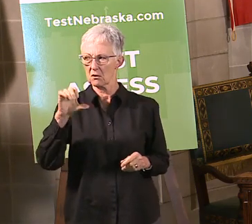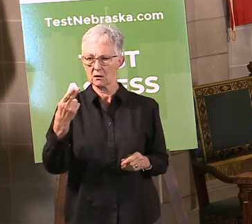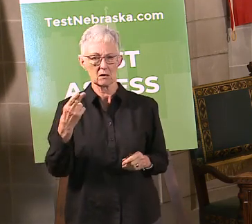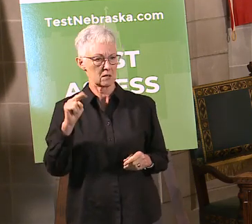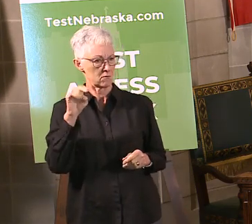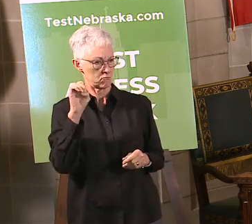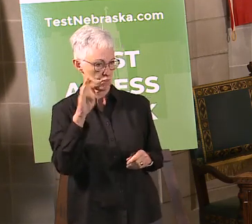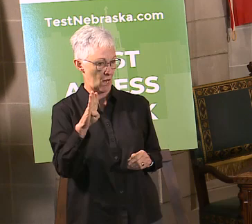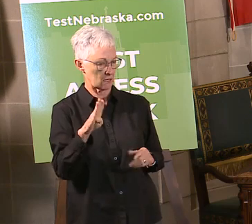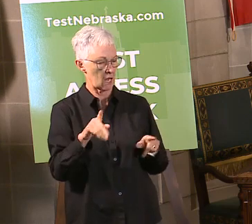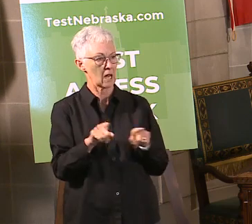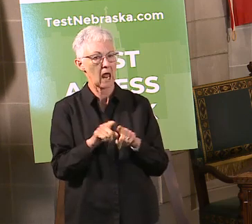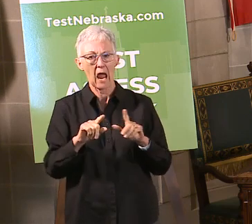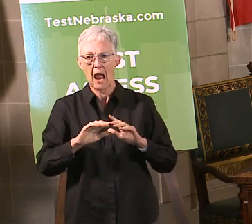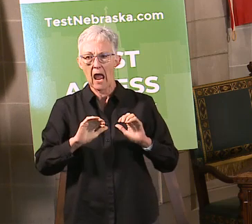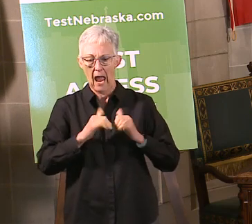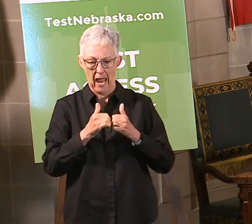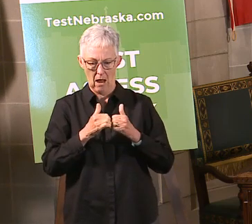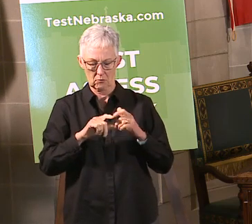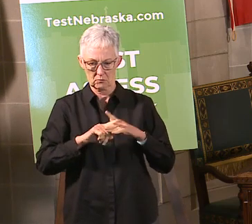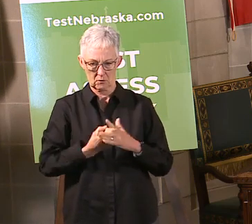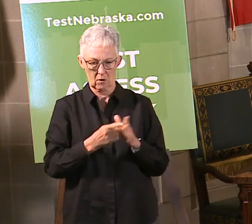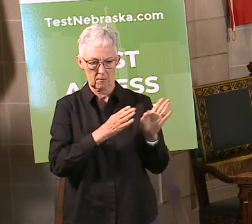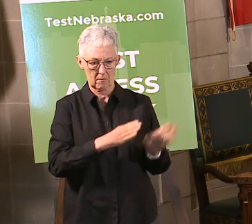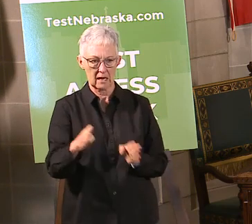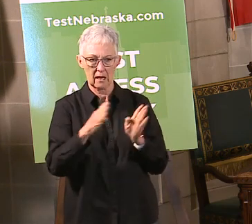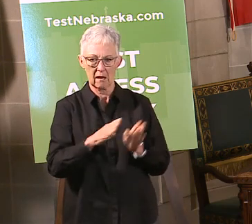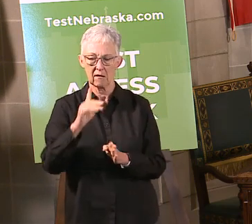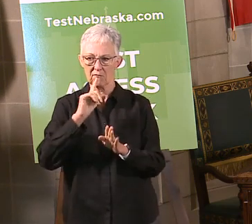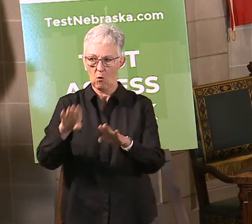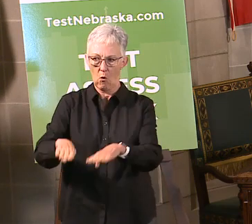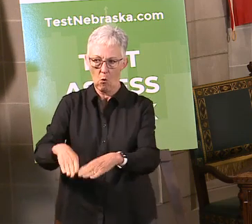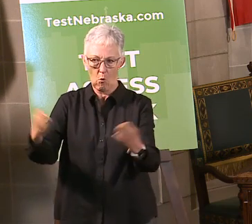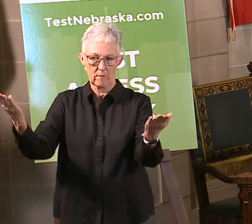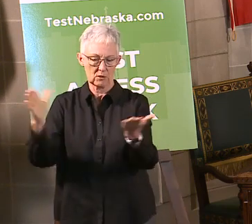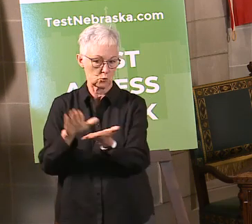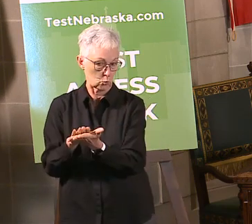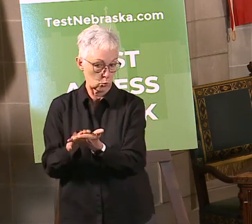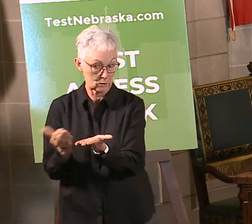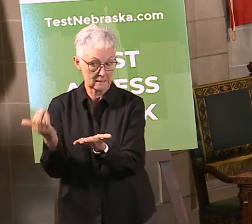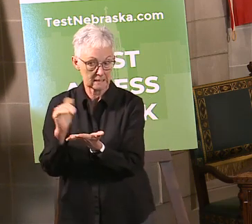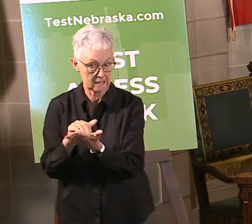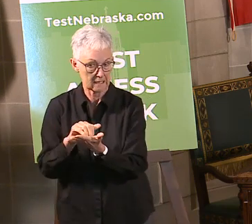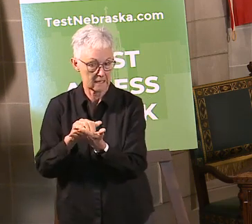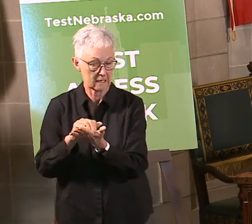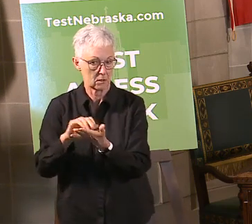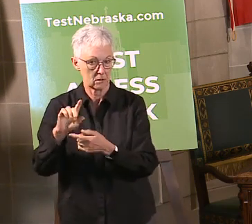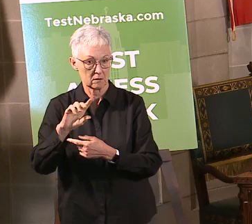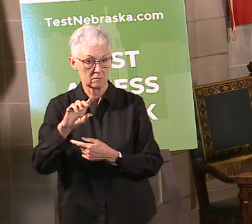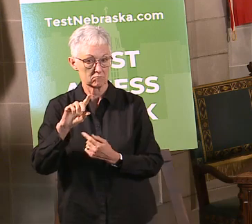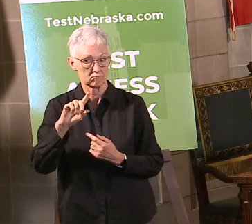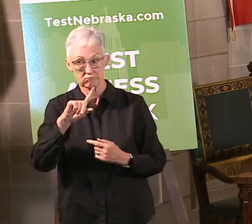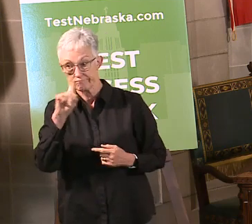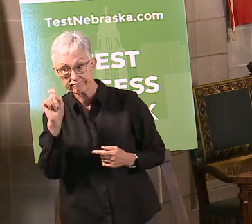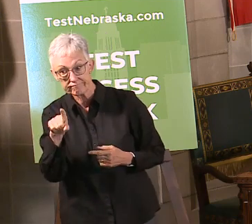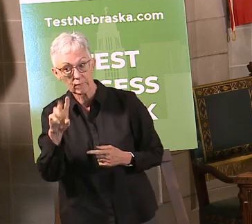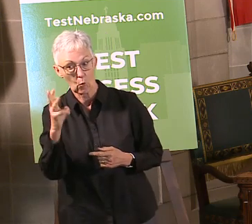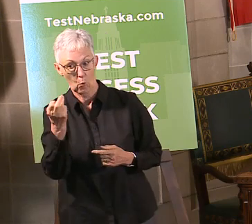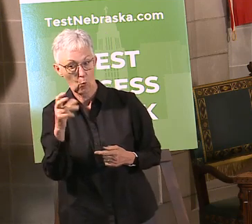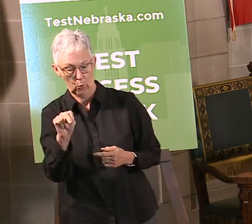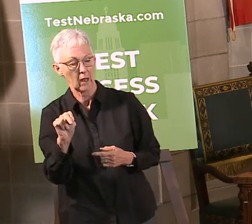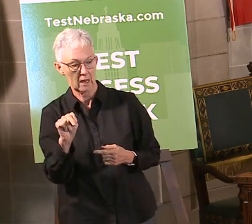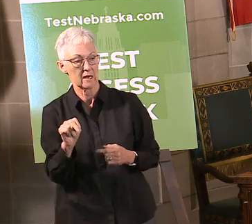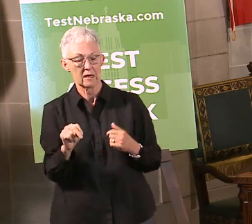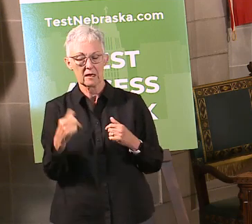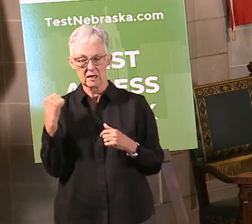how-to start planning on opening up schools and, you know, kind of that step-by-step process to be able to do that. And so I'm going to have the Commissioner come in